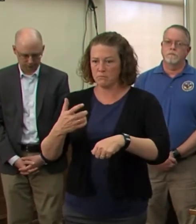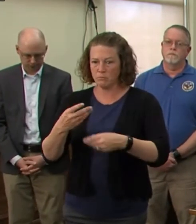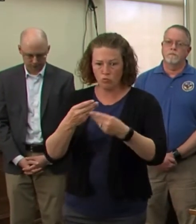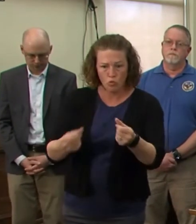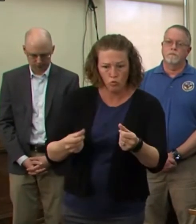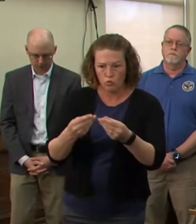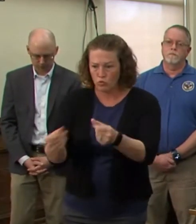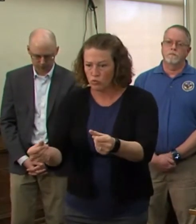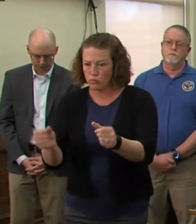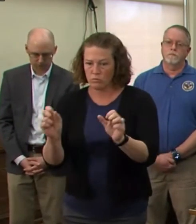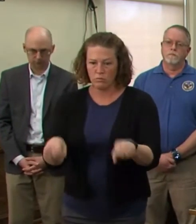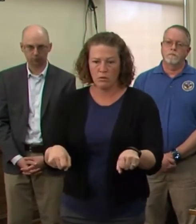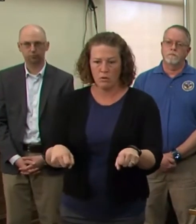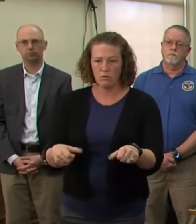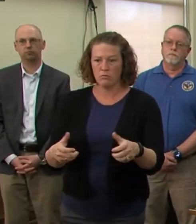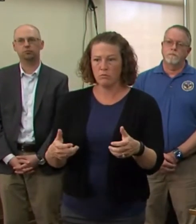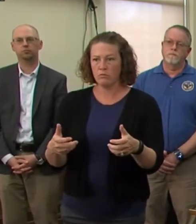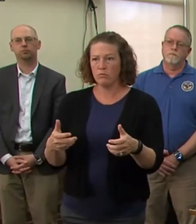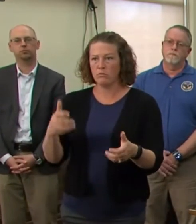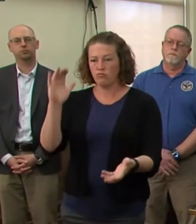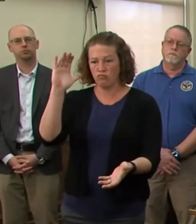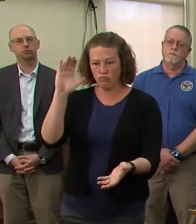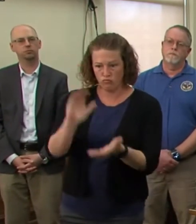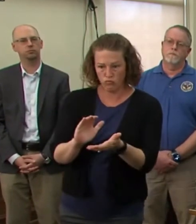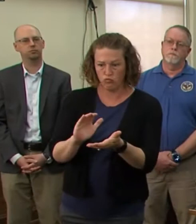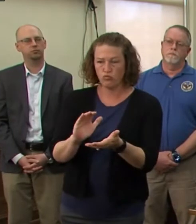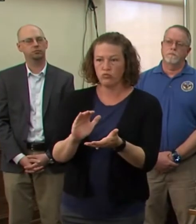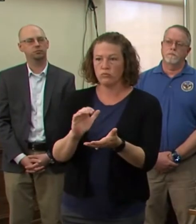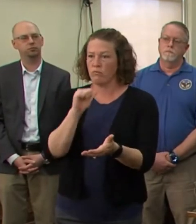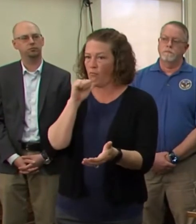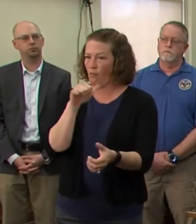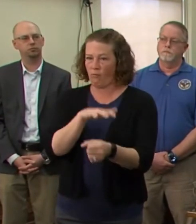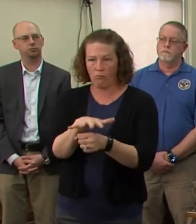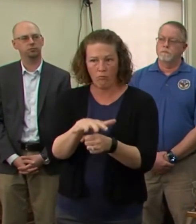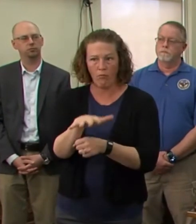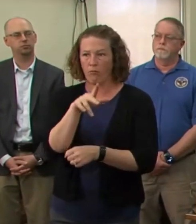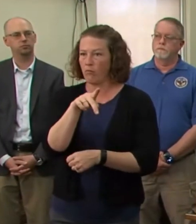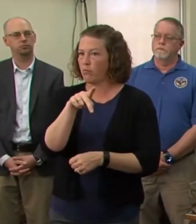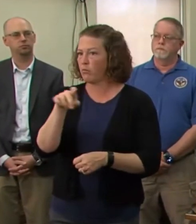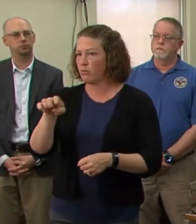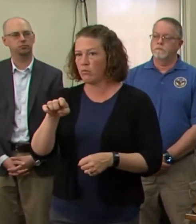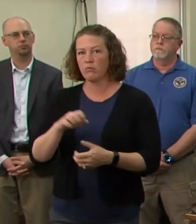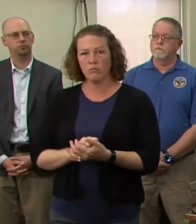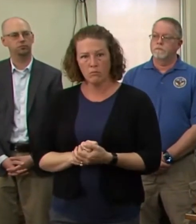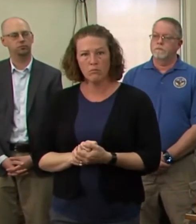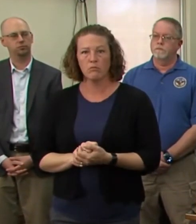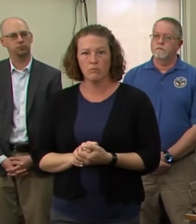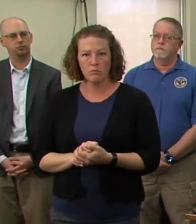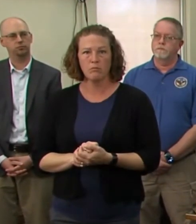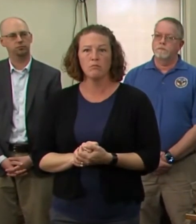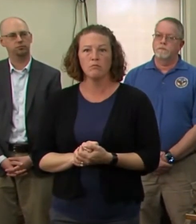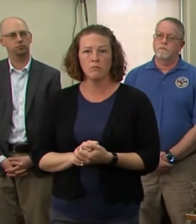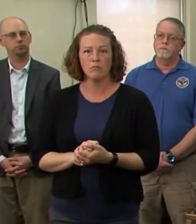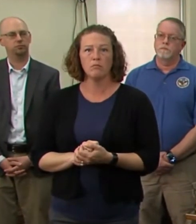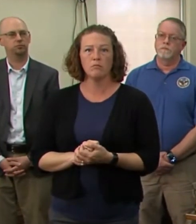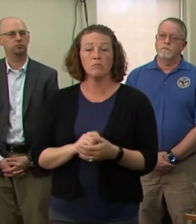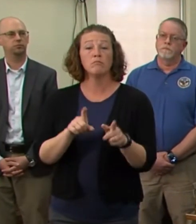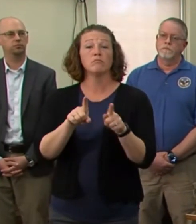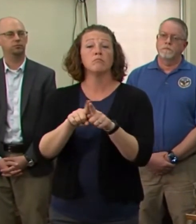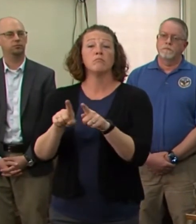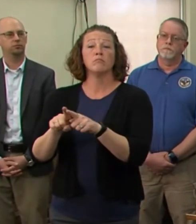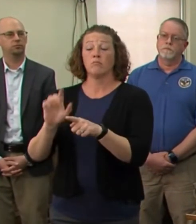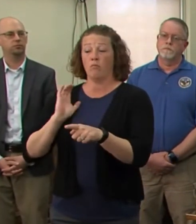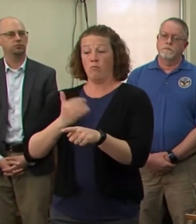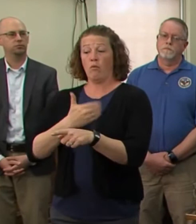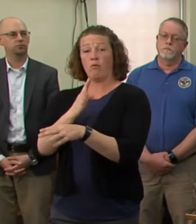mitigate the potential for shortages. Also working behind the scenes is our business emergency operations center.